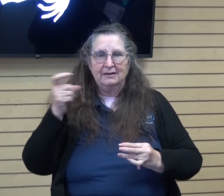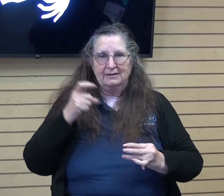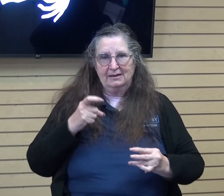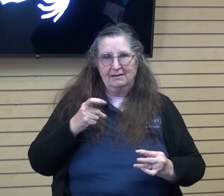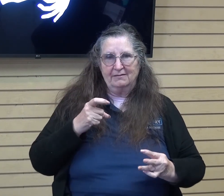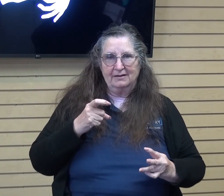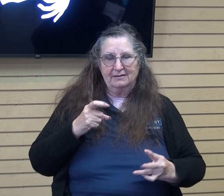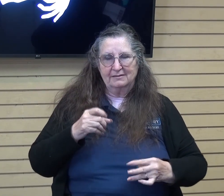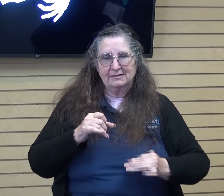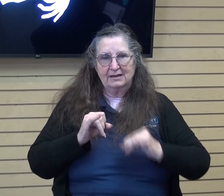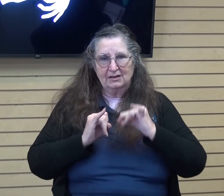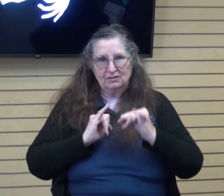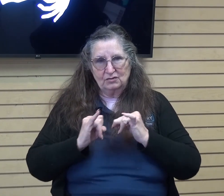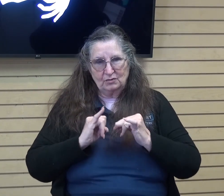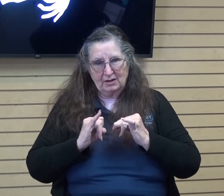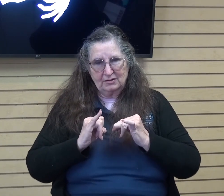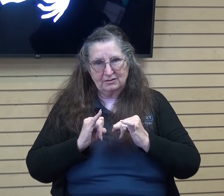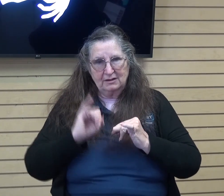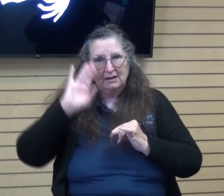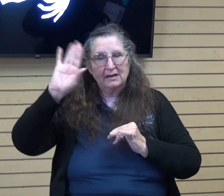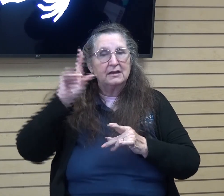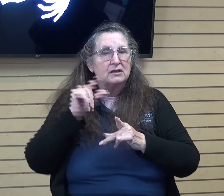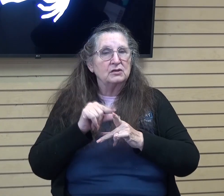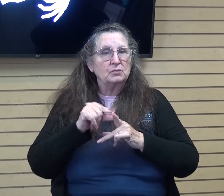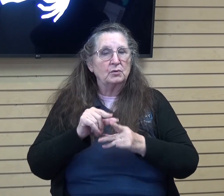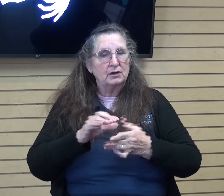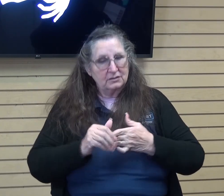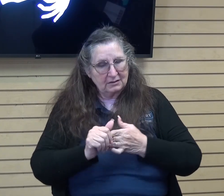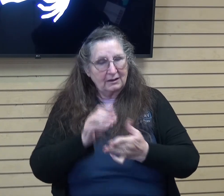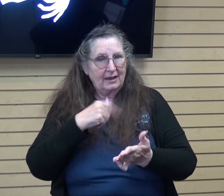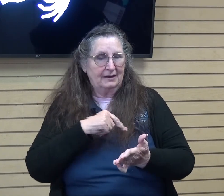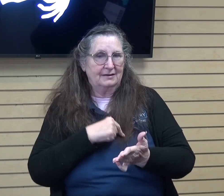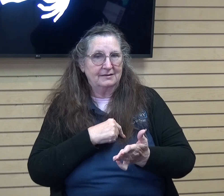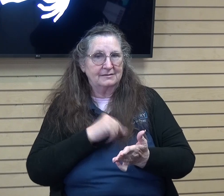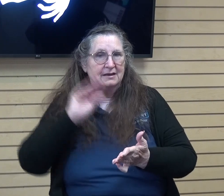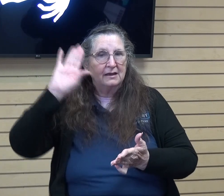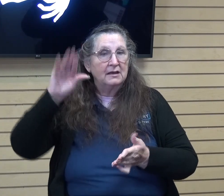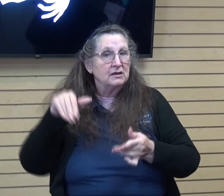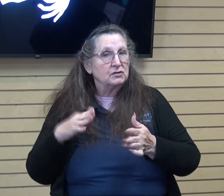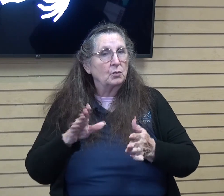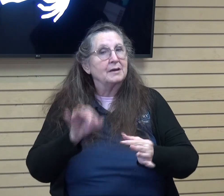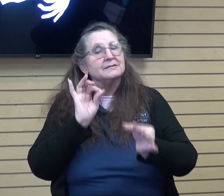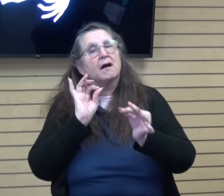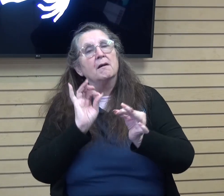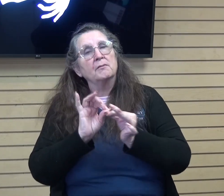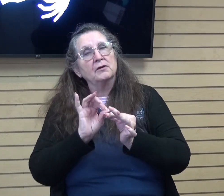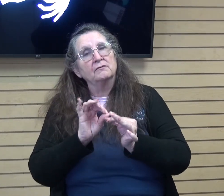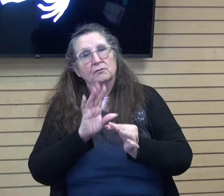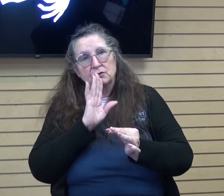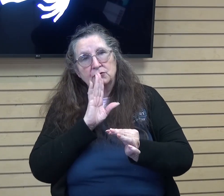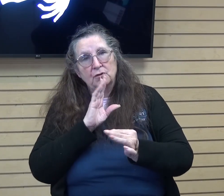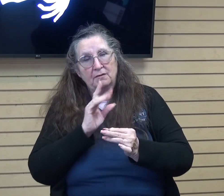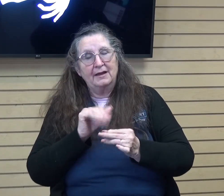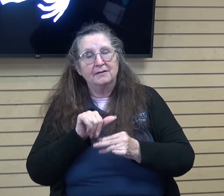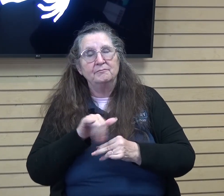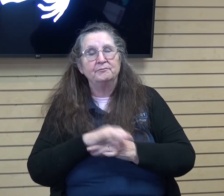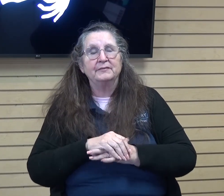instructions he's given us his word to guide us and his ways are perfect we're told that and um